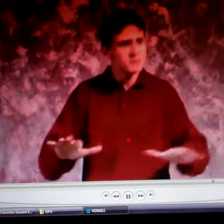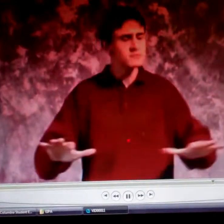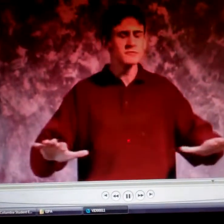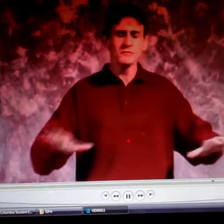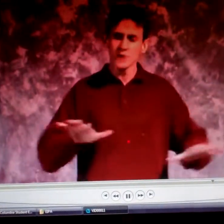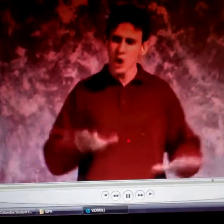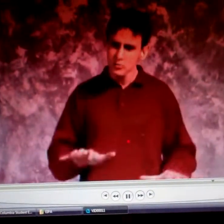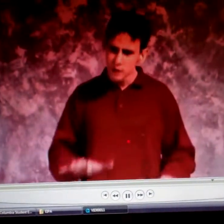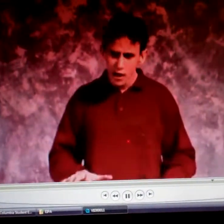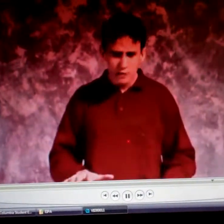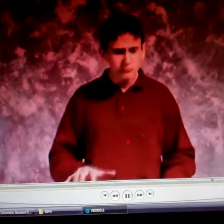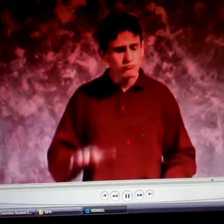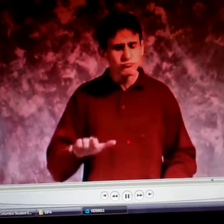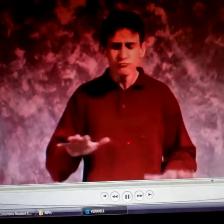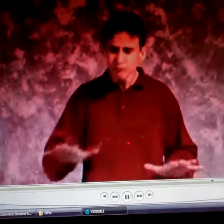told ourselves not to be afraid.